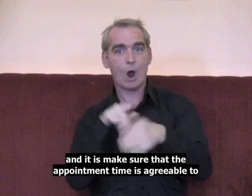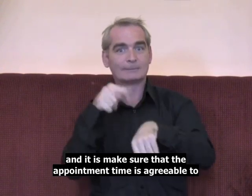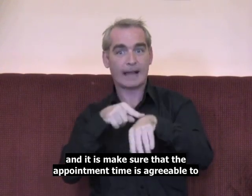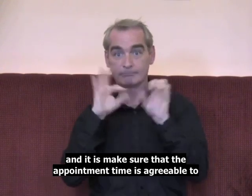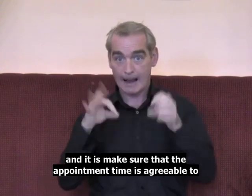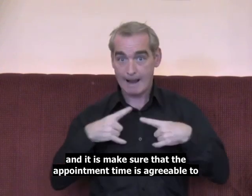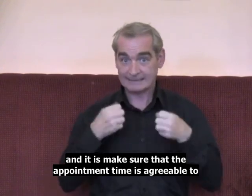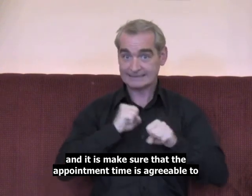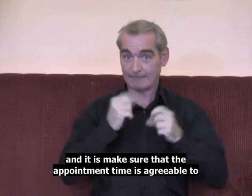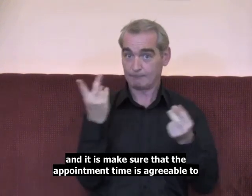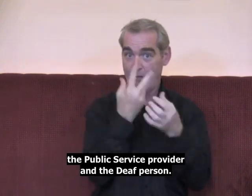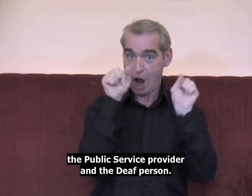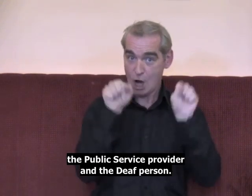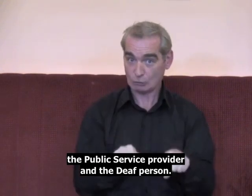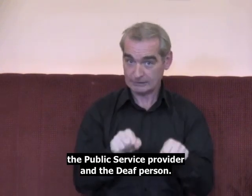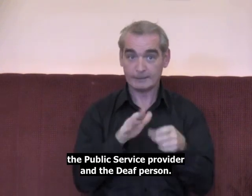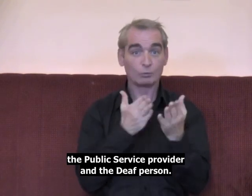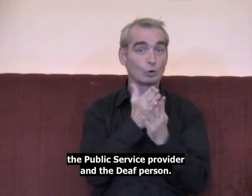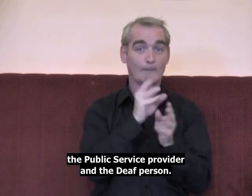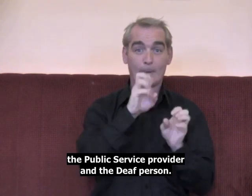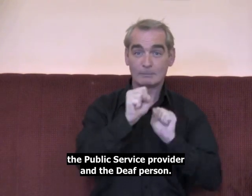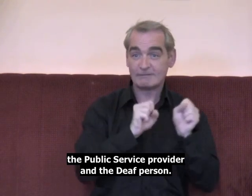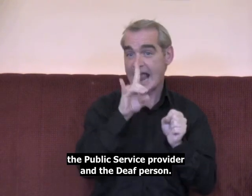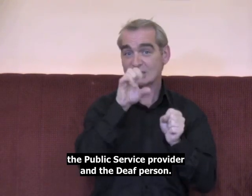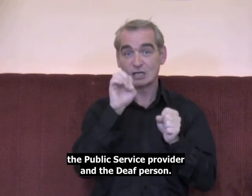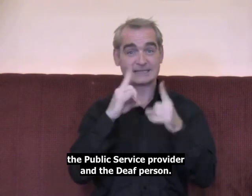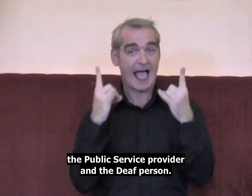sure that the appointment time is agreeable to the public service provider and to the deaf person.